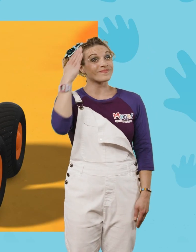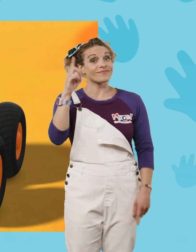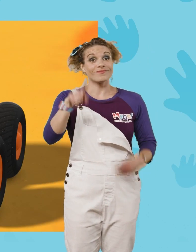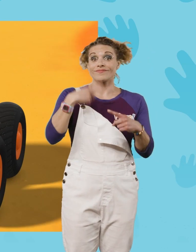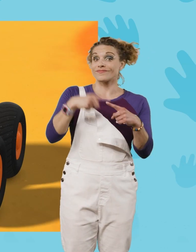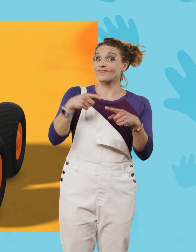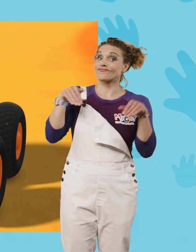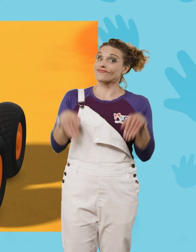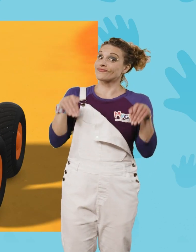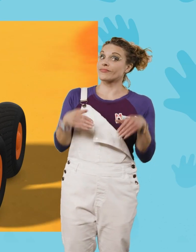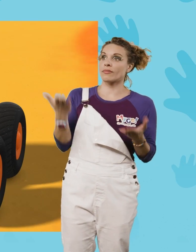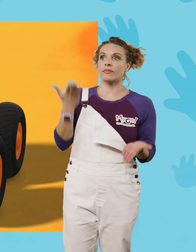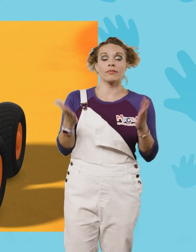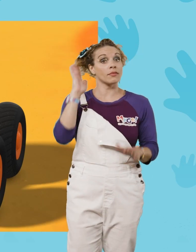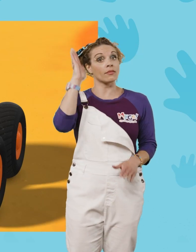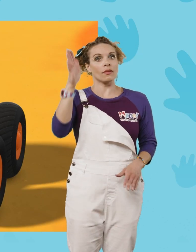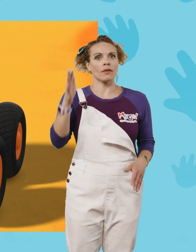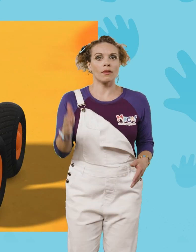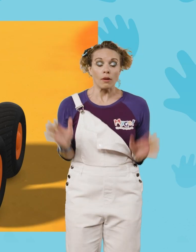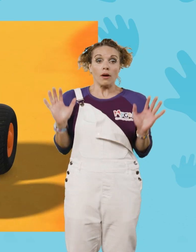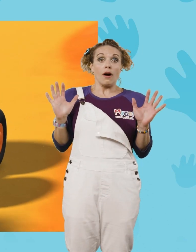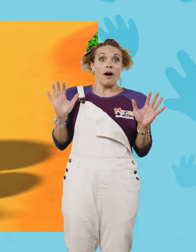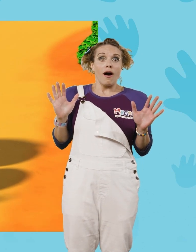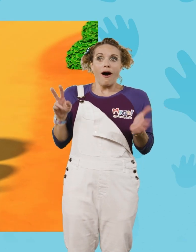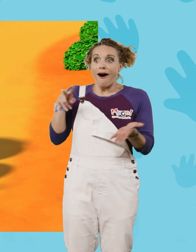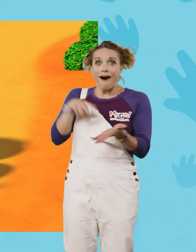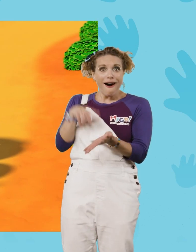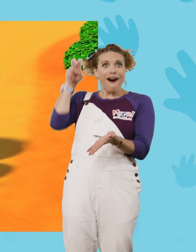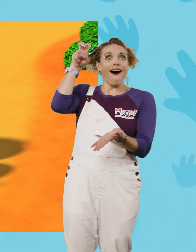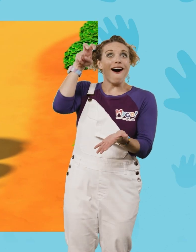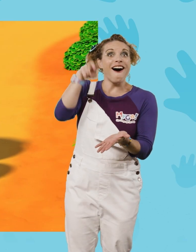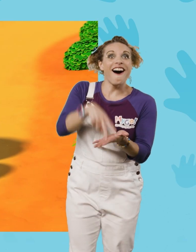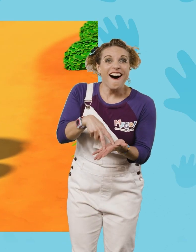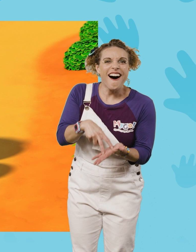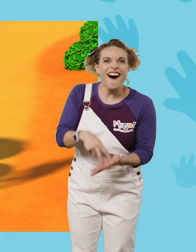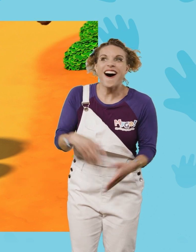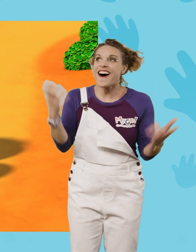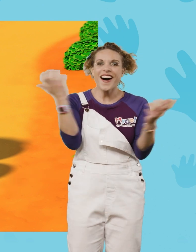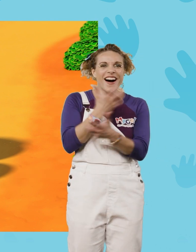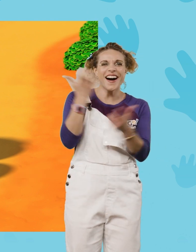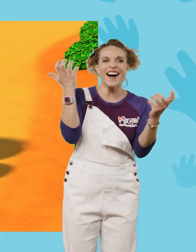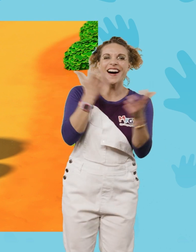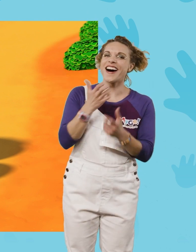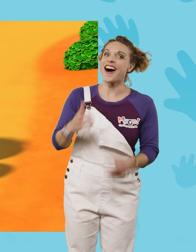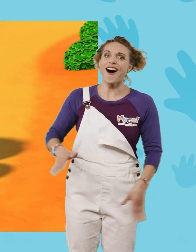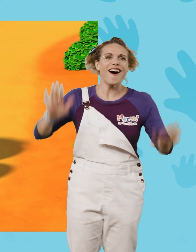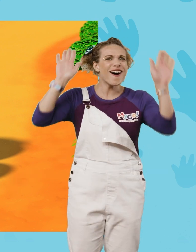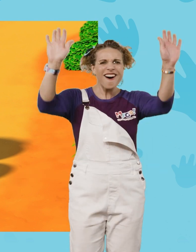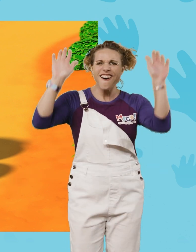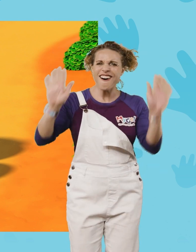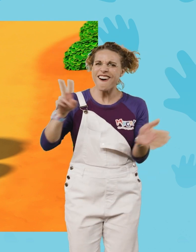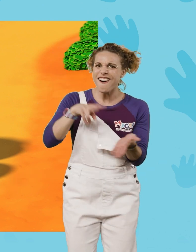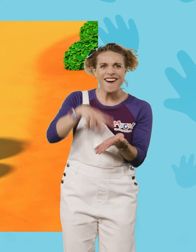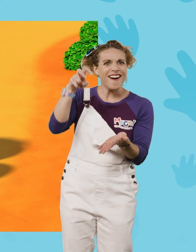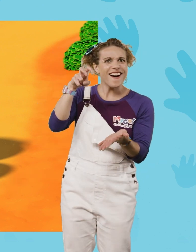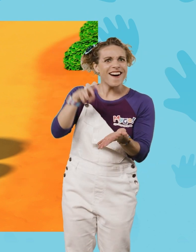you never know when a kangaroo might... Whoa! Bounce in! Wow, what a spectacular